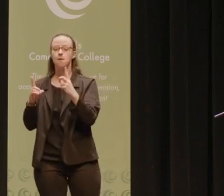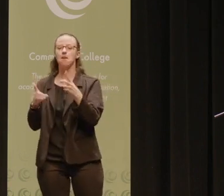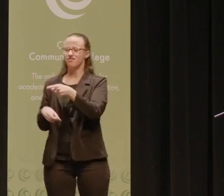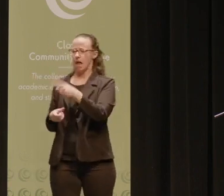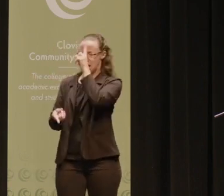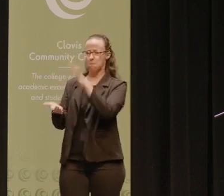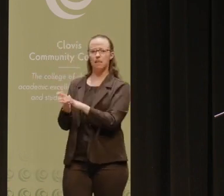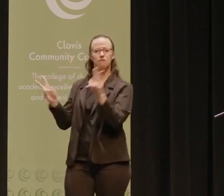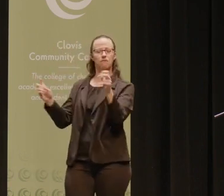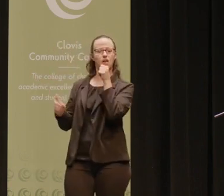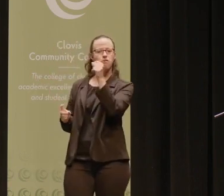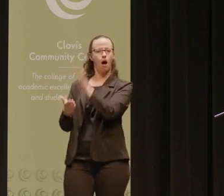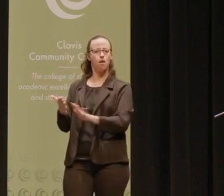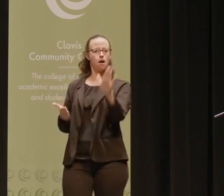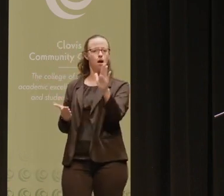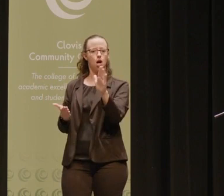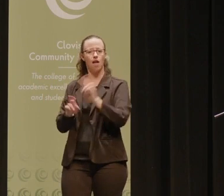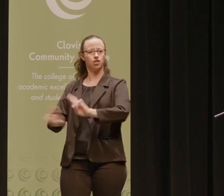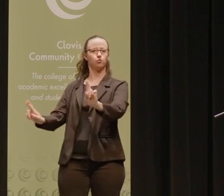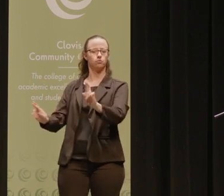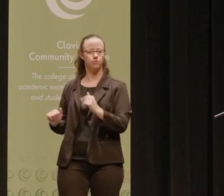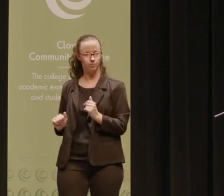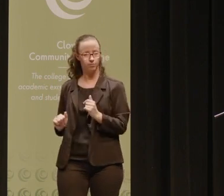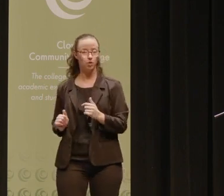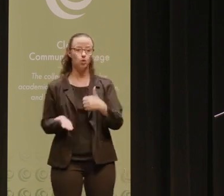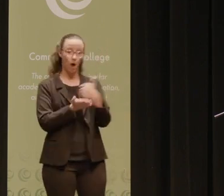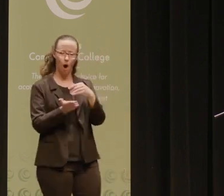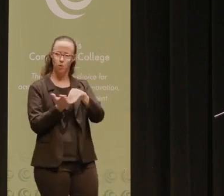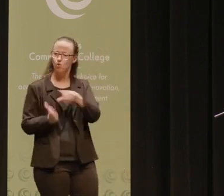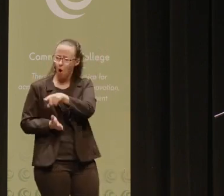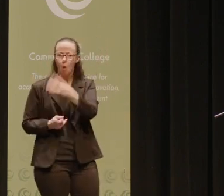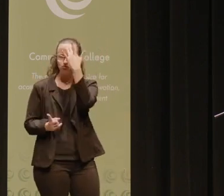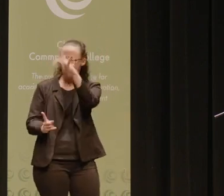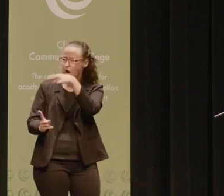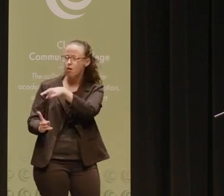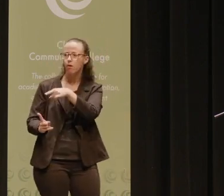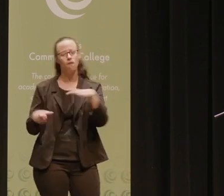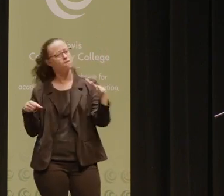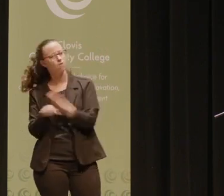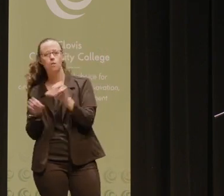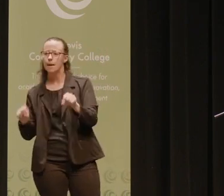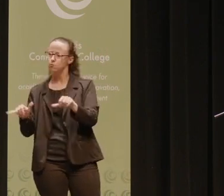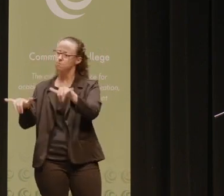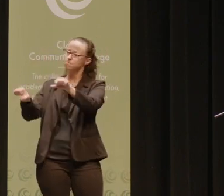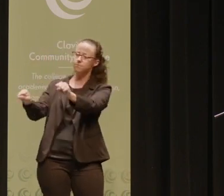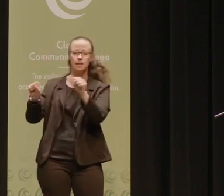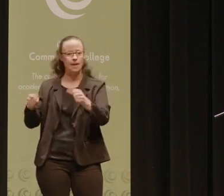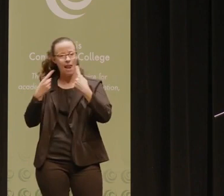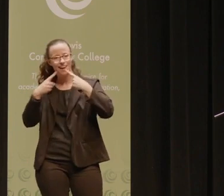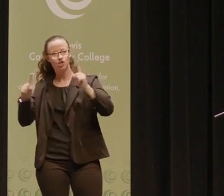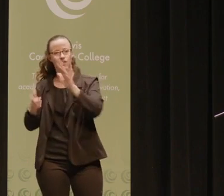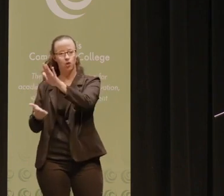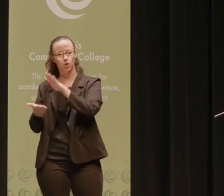not, quote, college material. Thus helping students recognize that they are smart and fully capable and can achieve